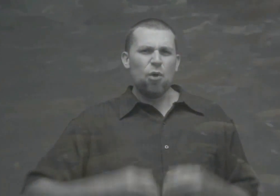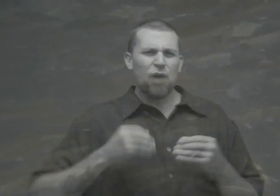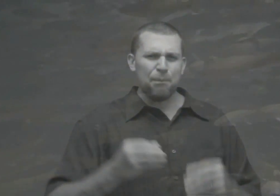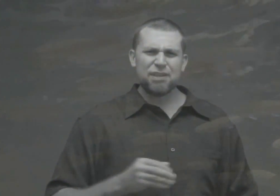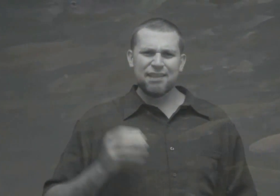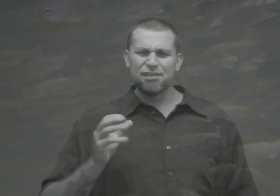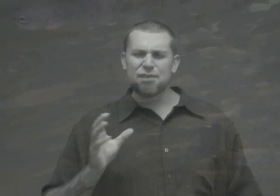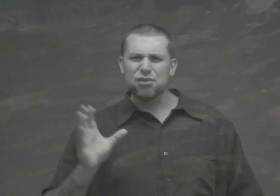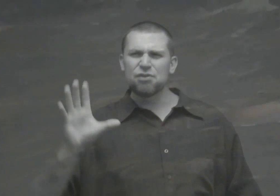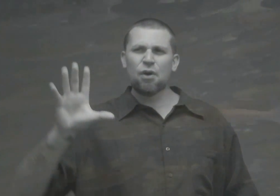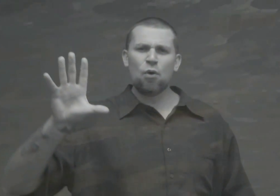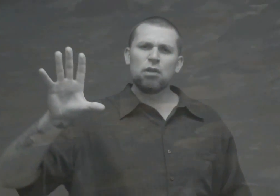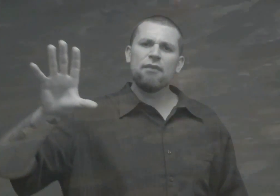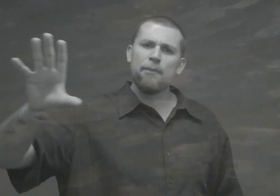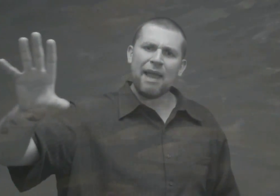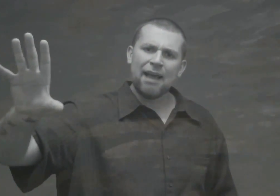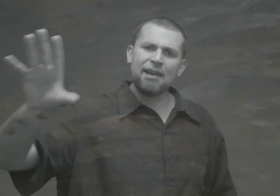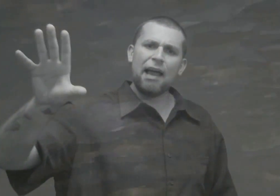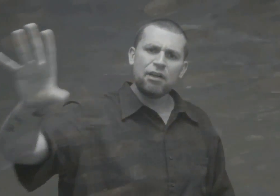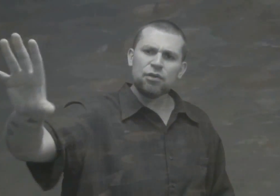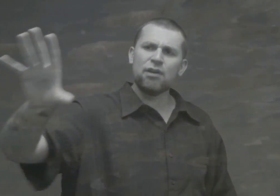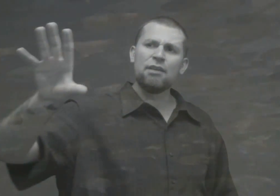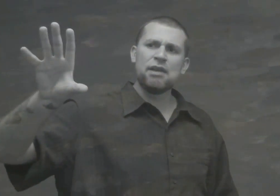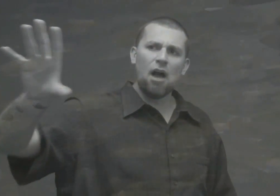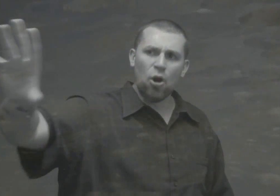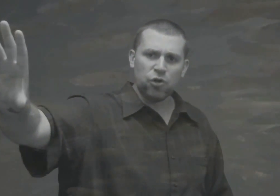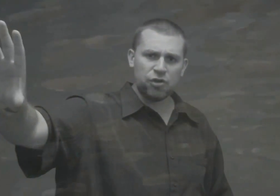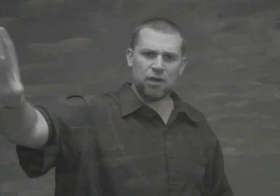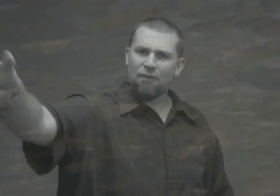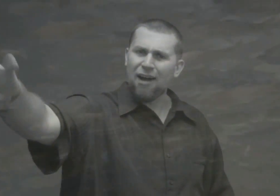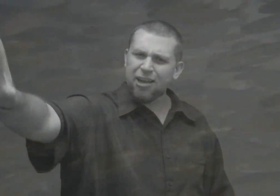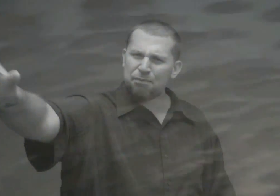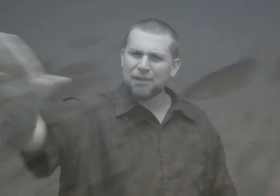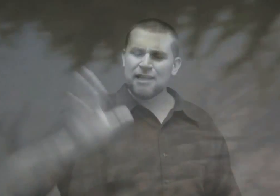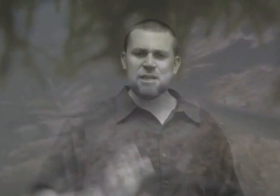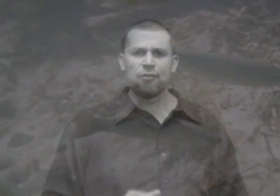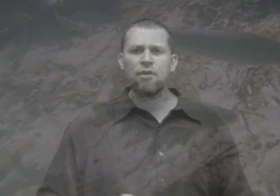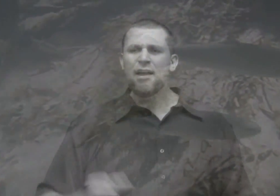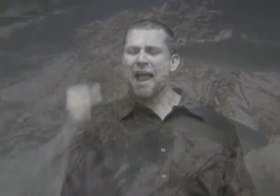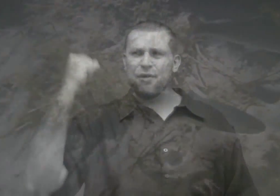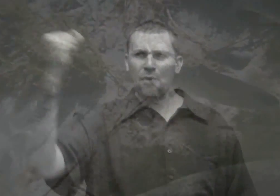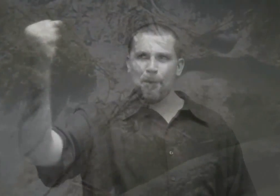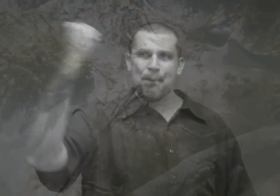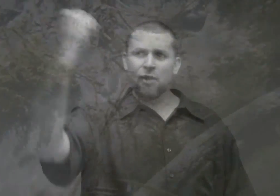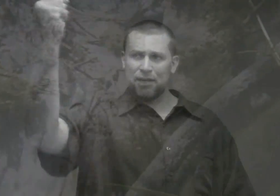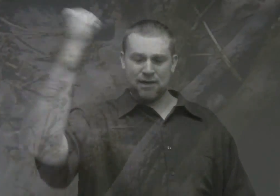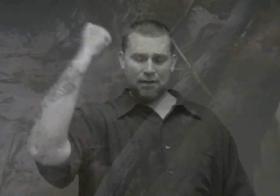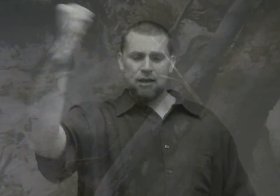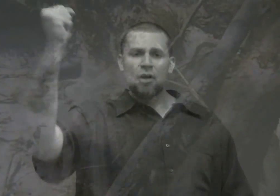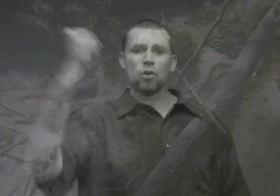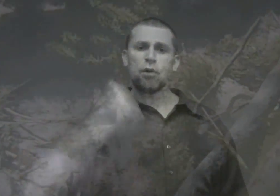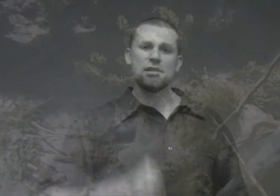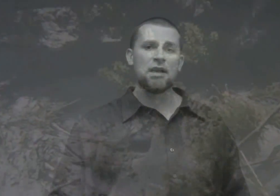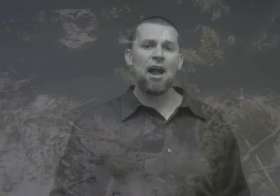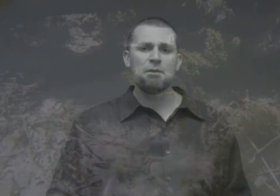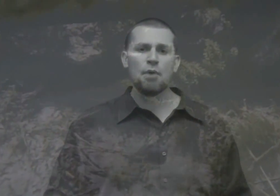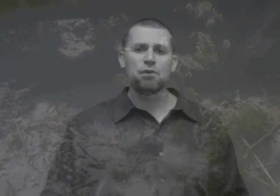represents the soul of man entering the ocean of unbelief and rebellion towards God Most